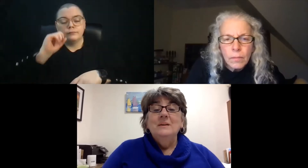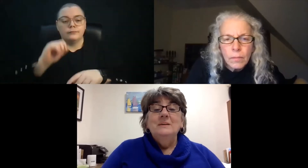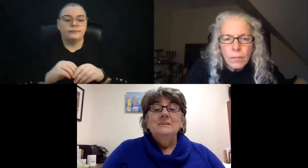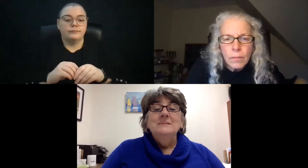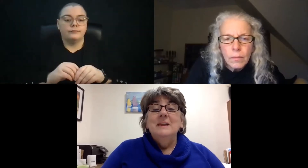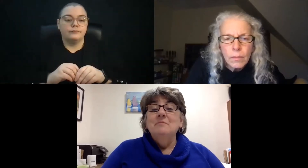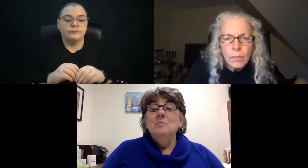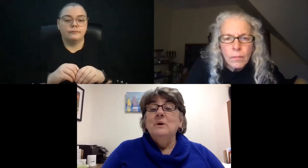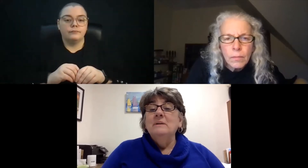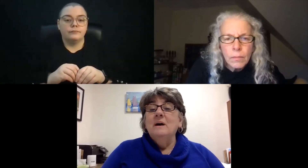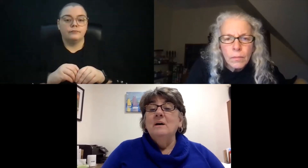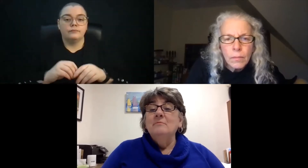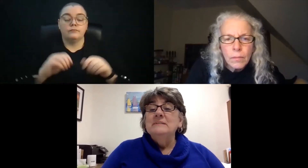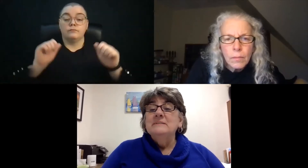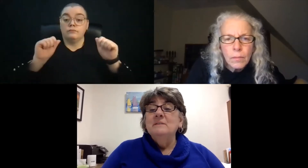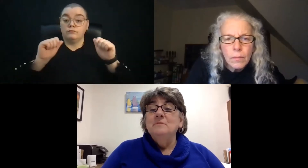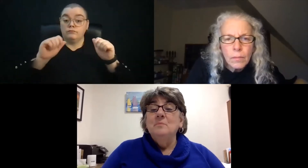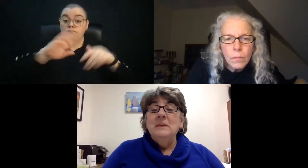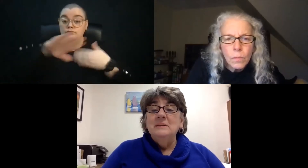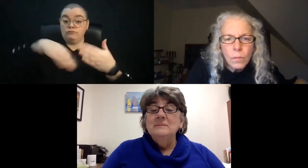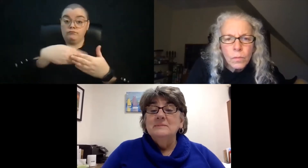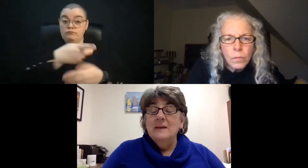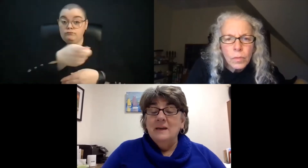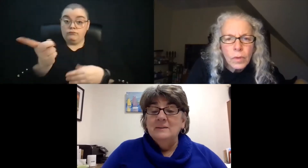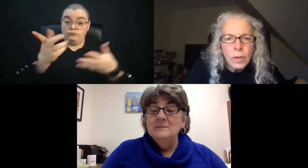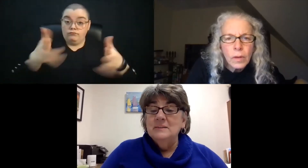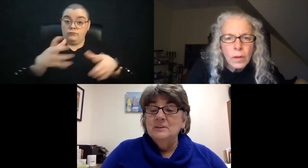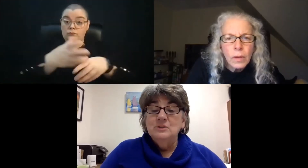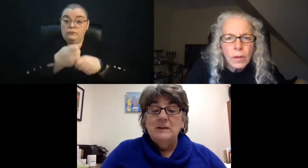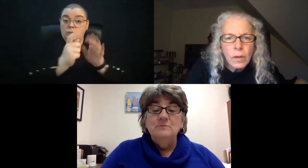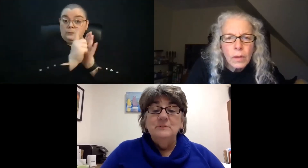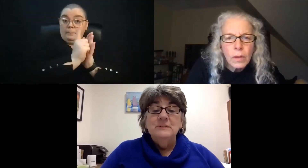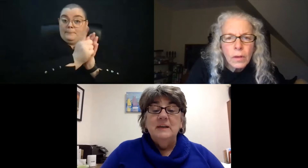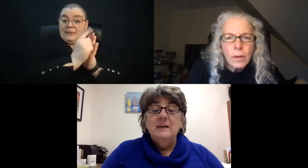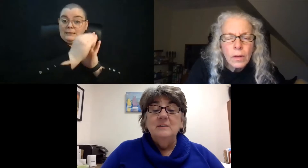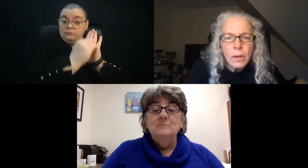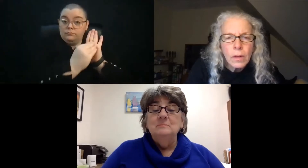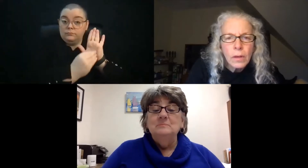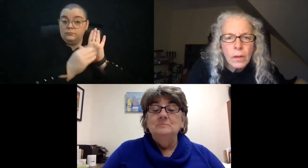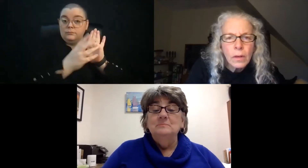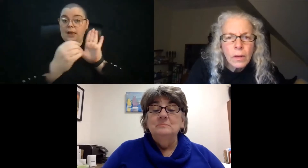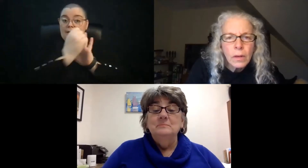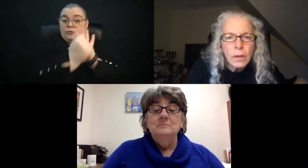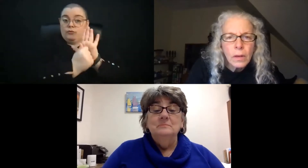Did everyone receive the minutes and the agenda for today?